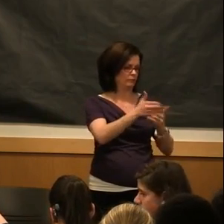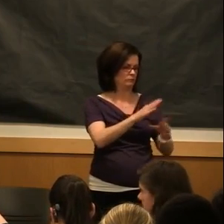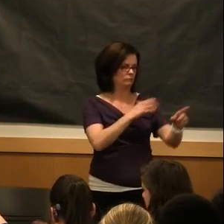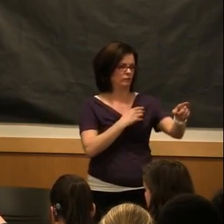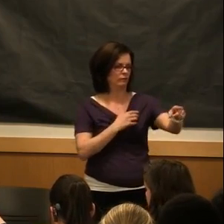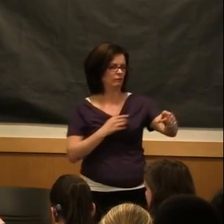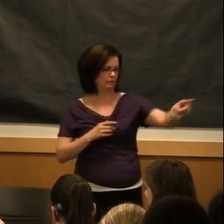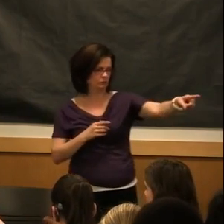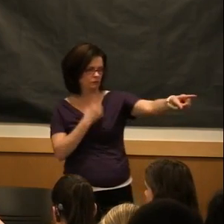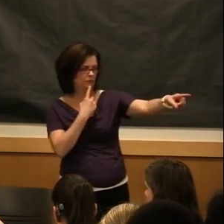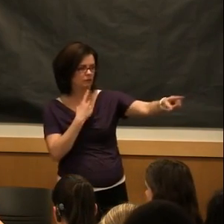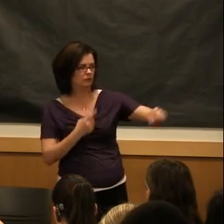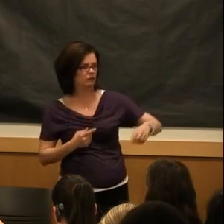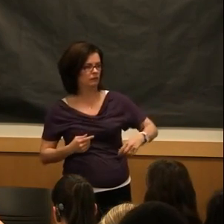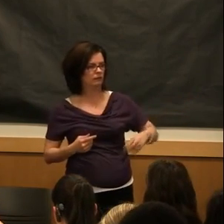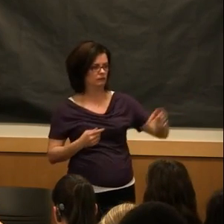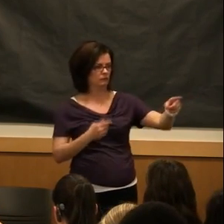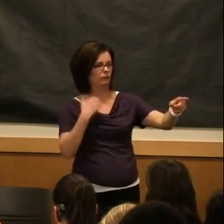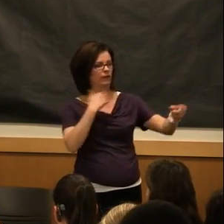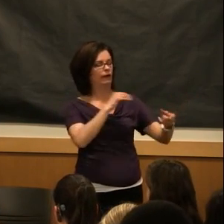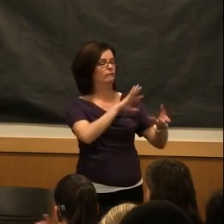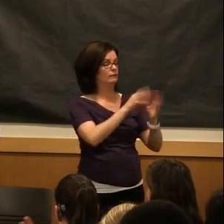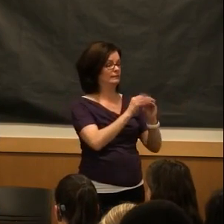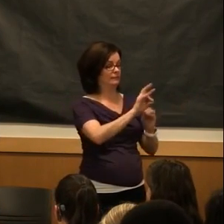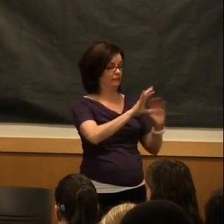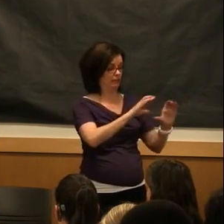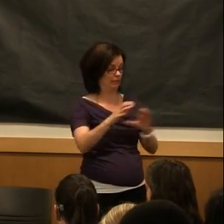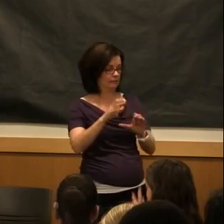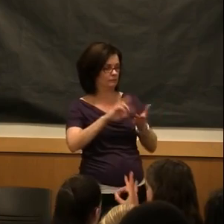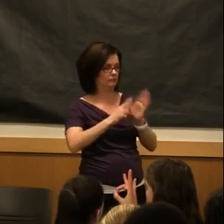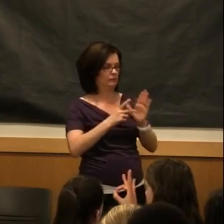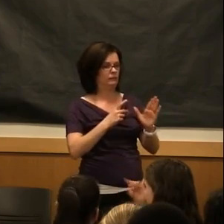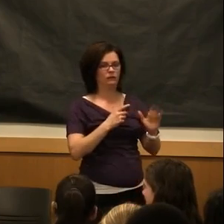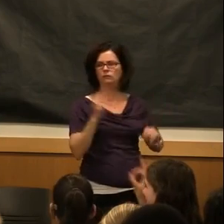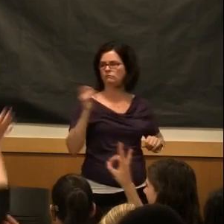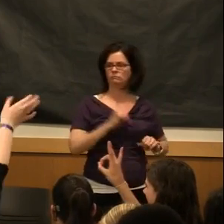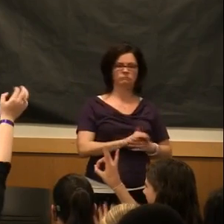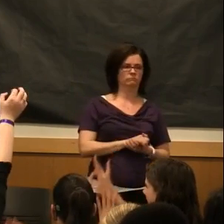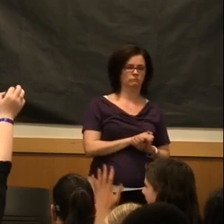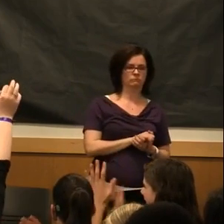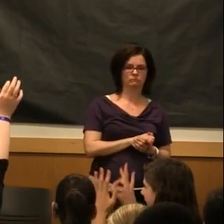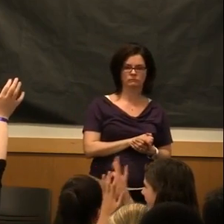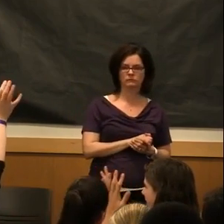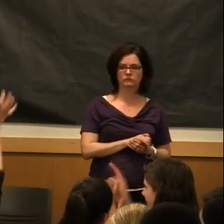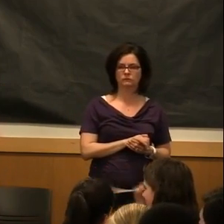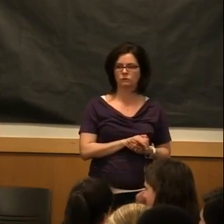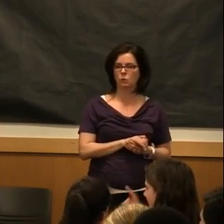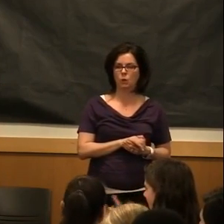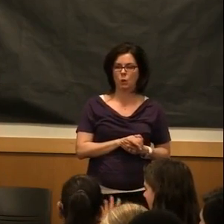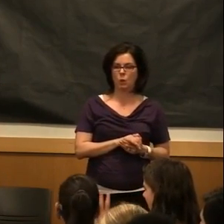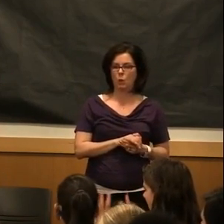And I think she had a question. It's not seven classes, so it's seven hours a day. Okay.-hmm.